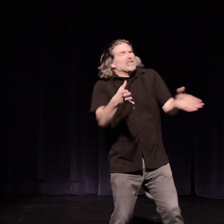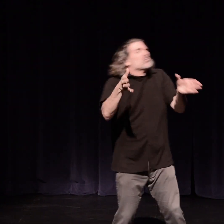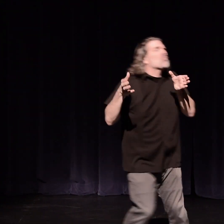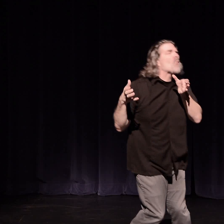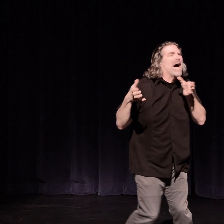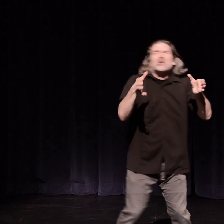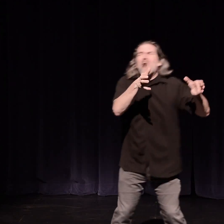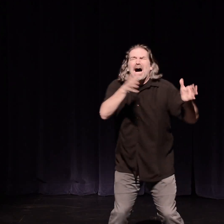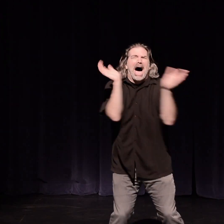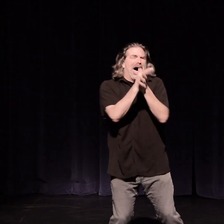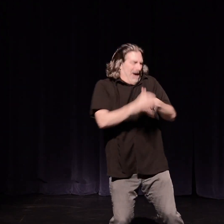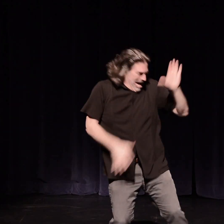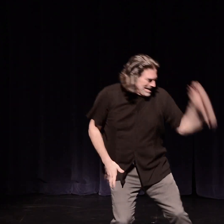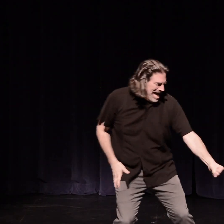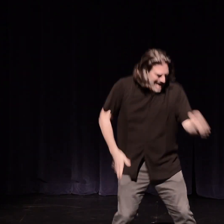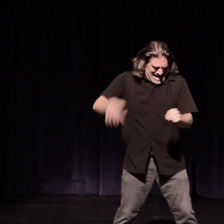heart, and the soul enters his heart.